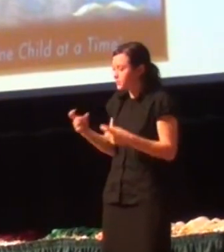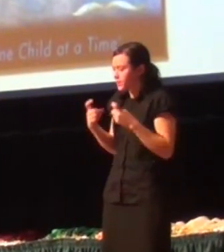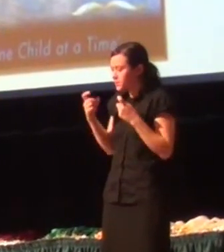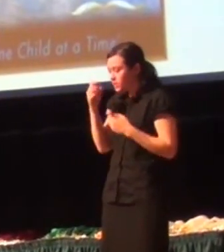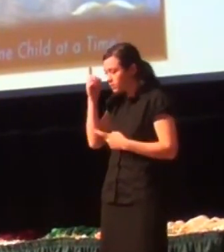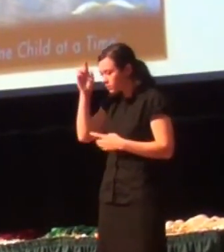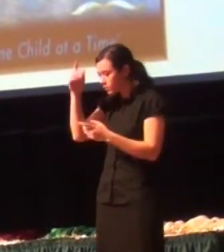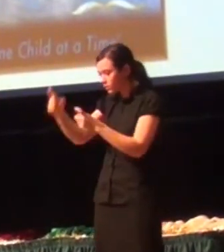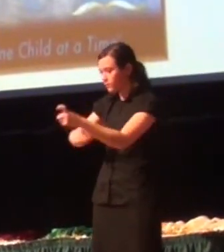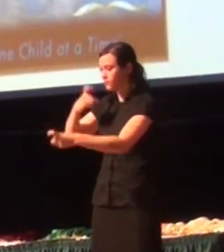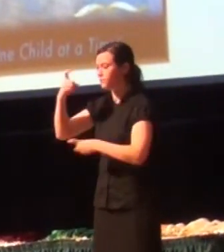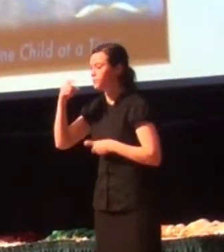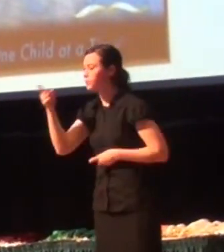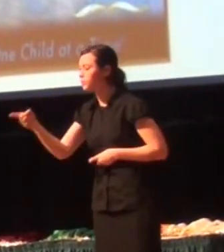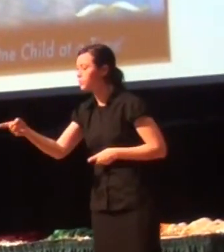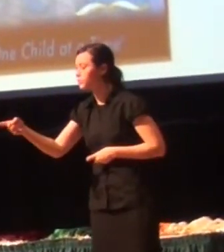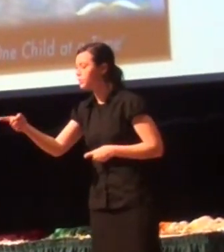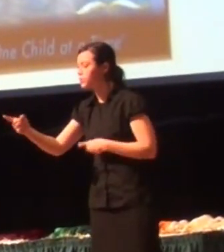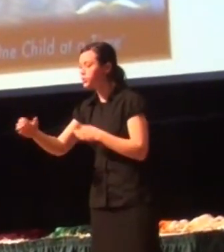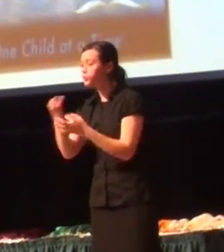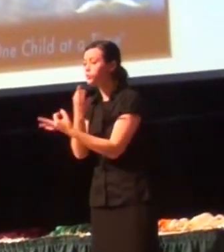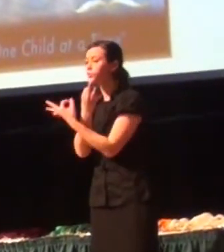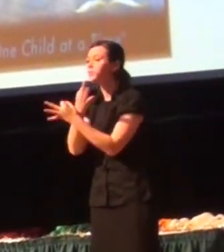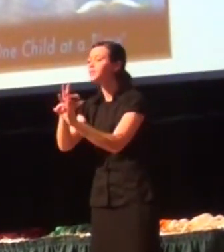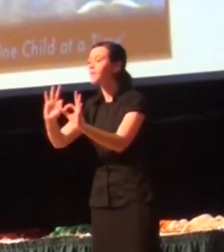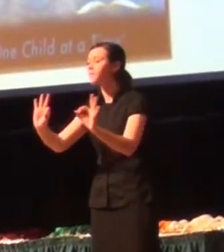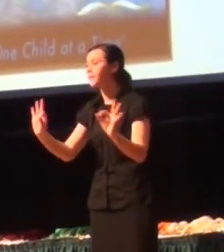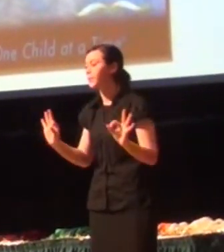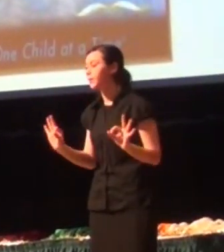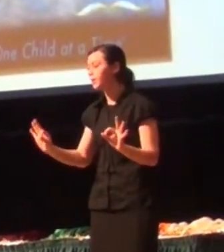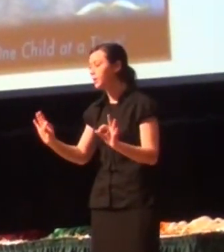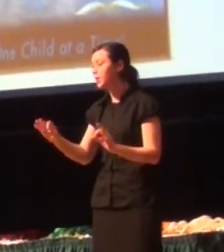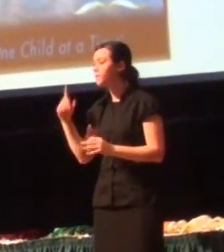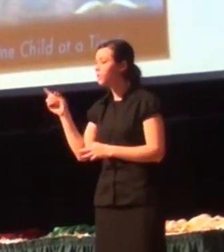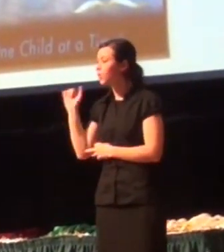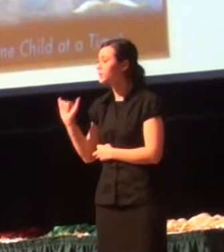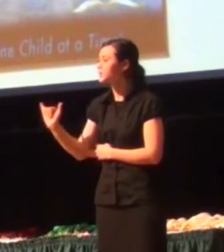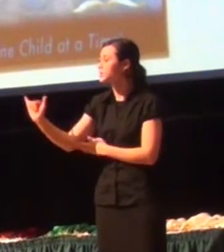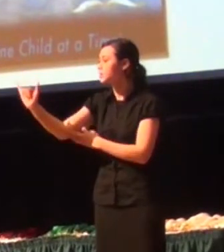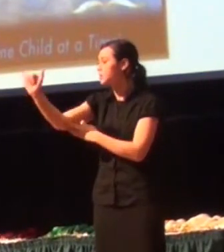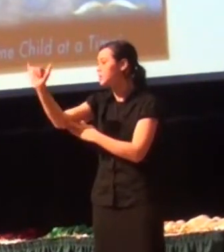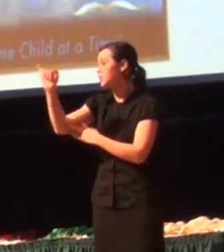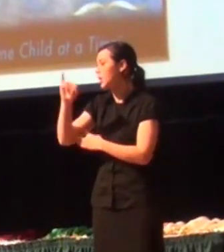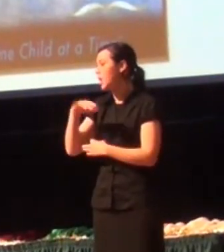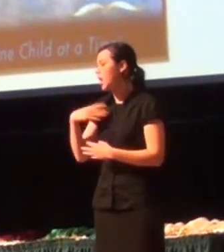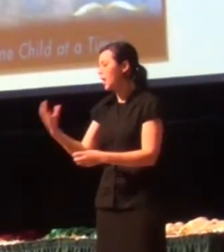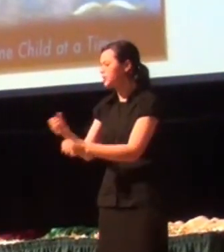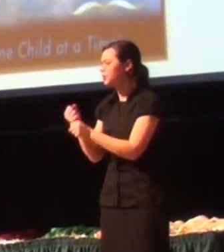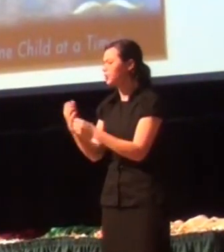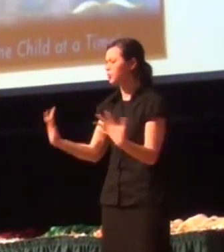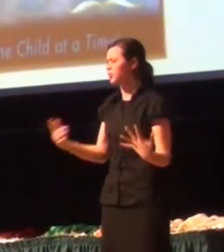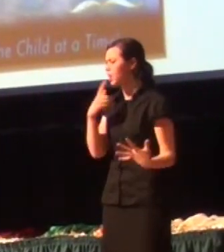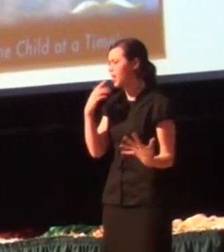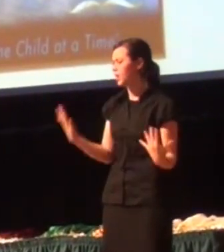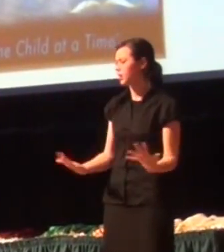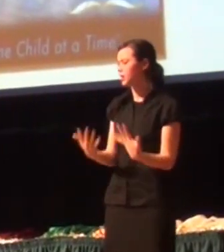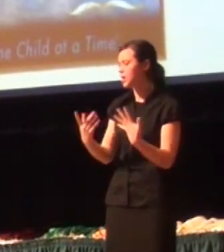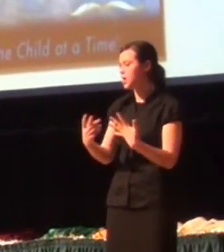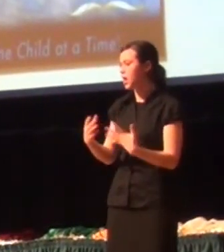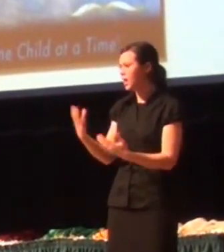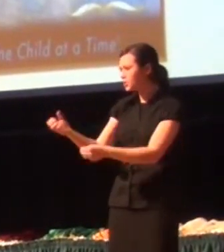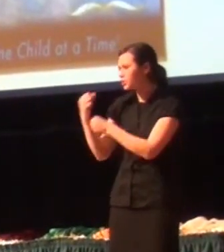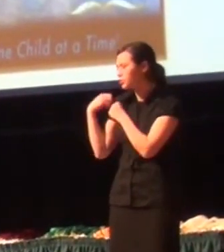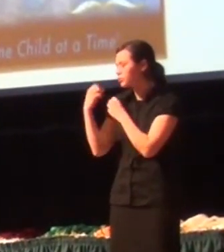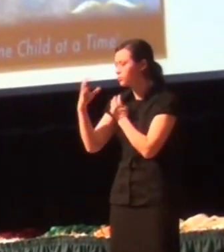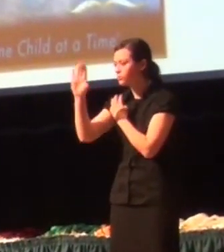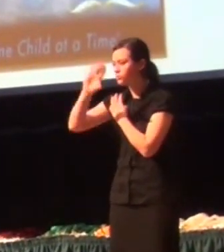set free. Not just for today, but for the rest of eternity. I took your hell. I took your cross. I took